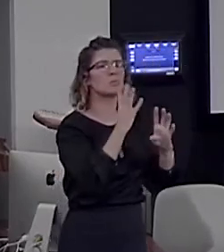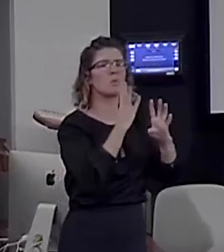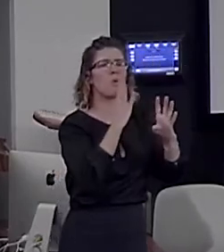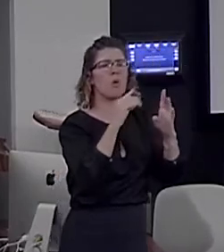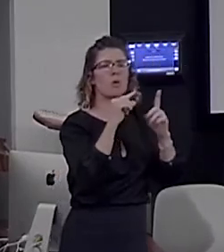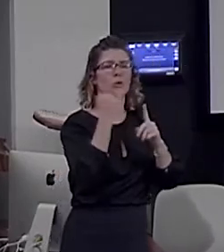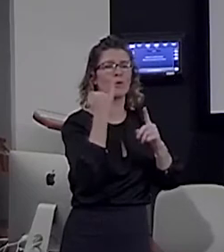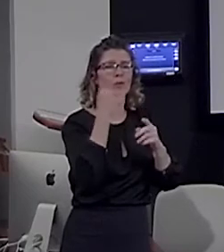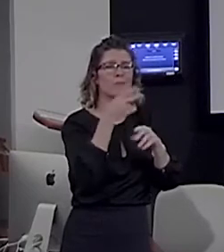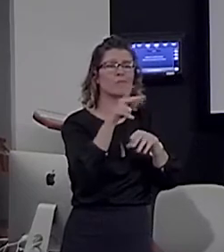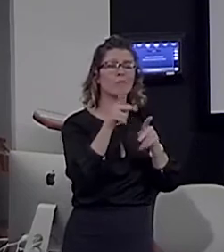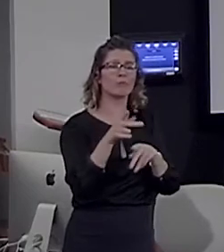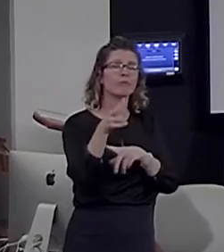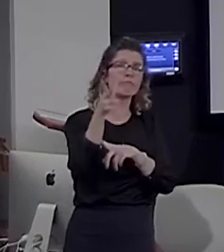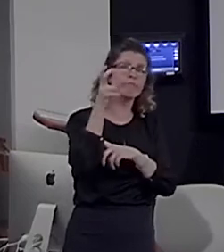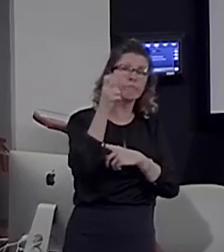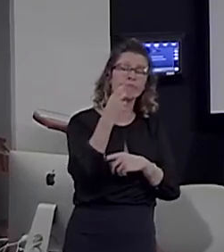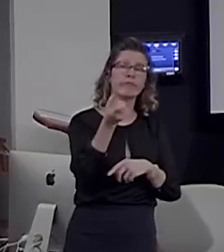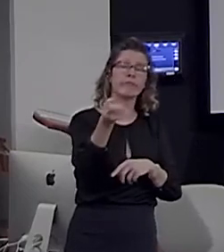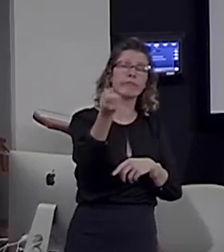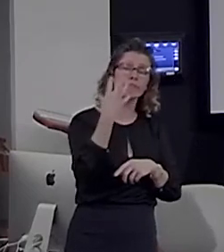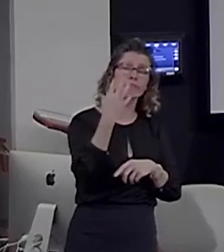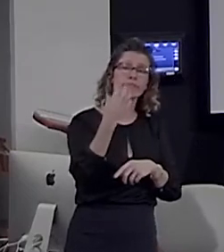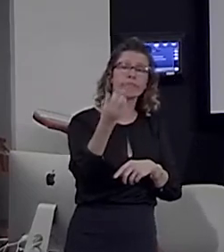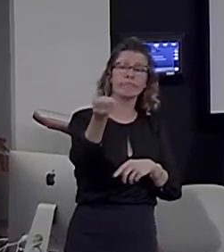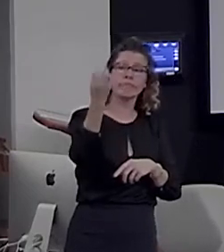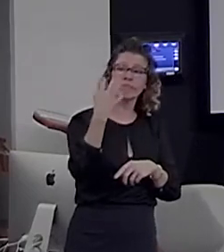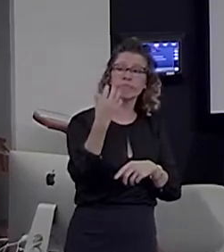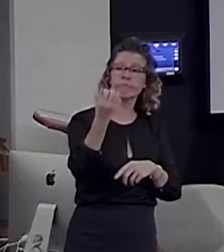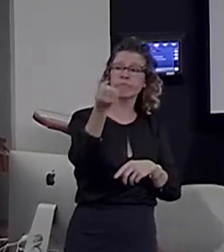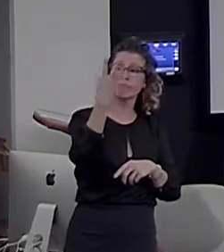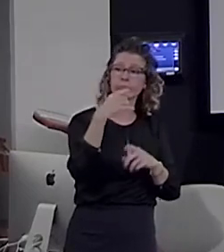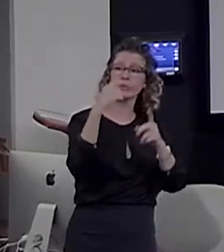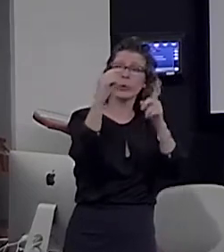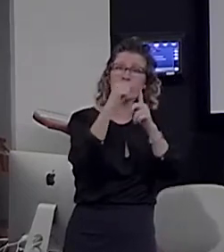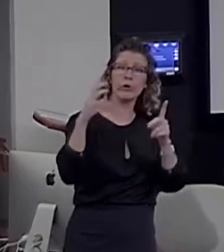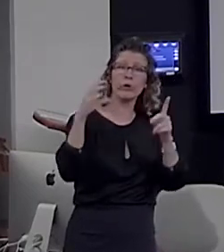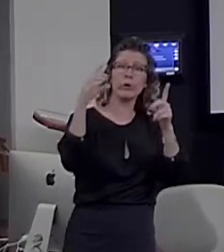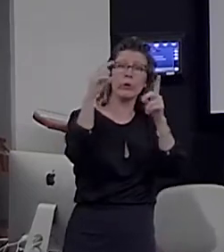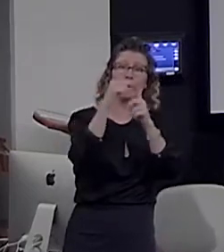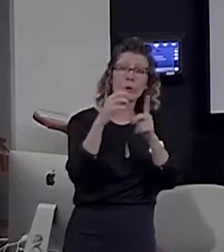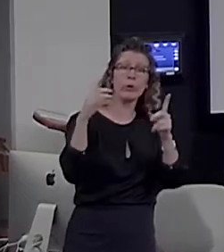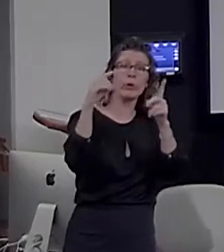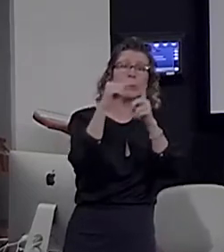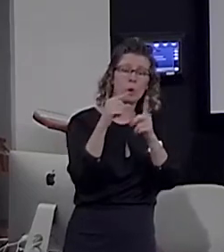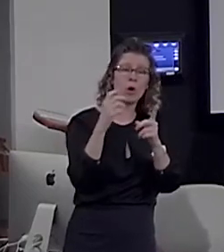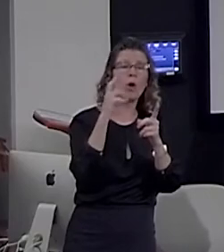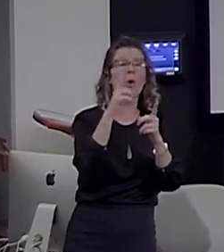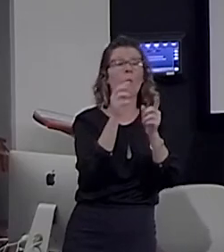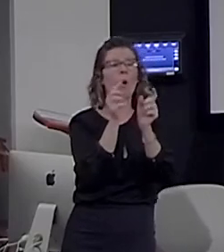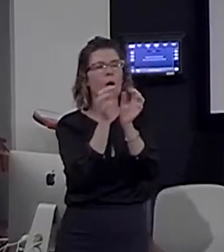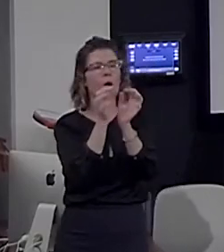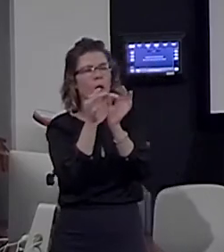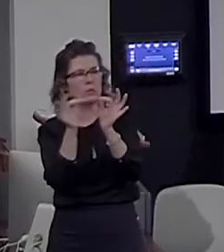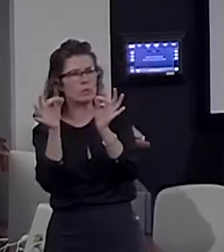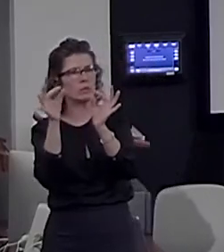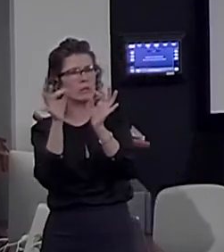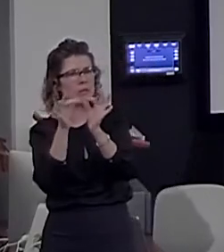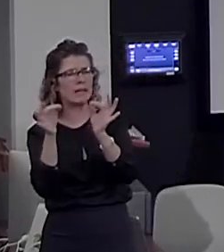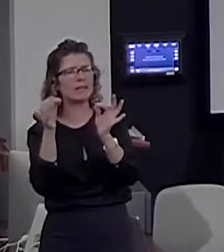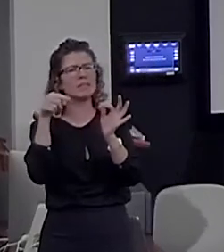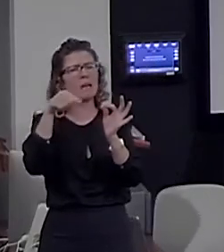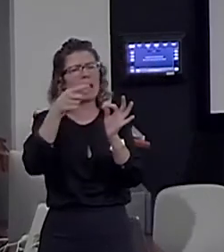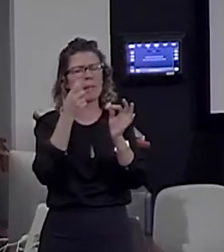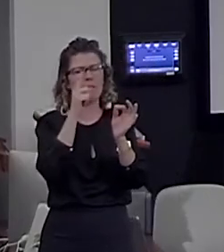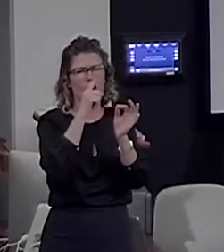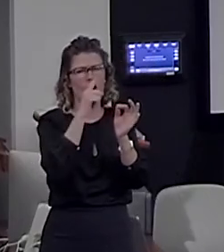by one, but now they are spoken, we string them together in the same way. It's a bit artificial sentence, but it's still, you can understand the